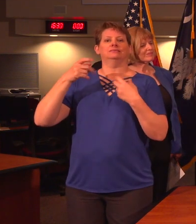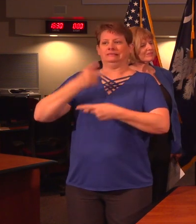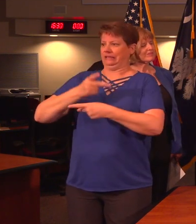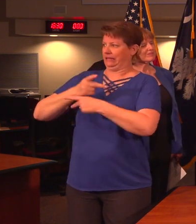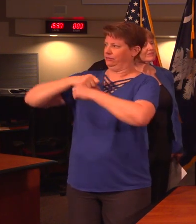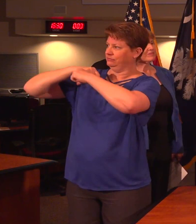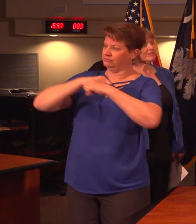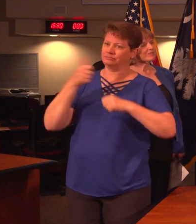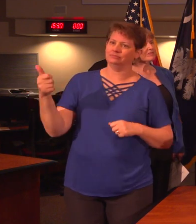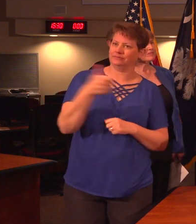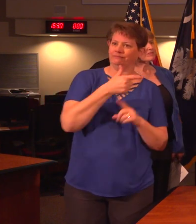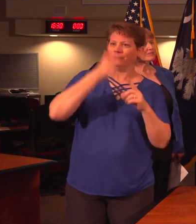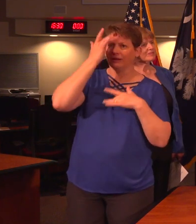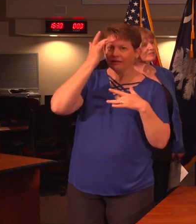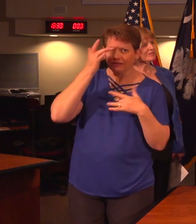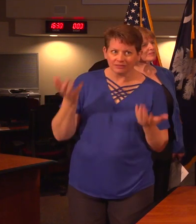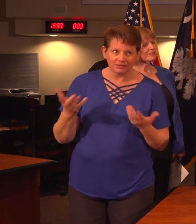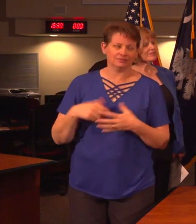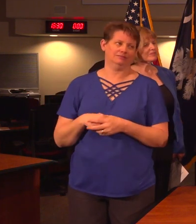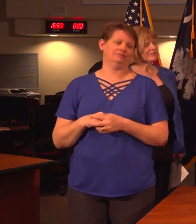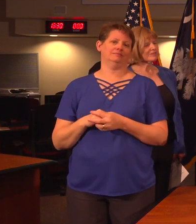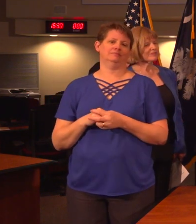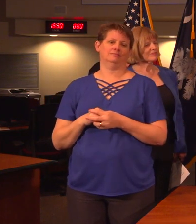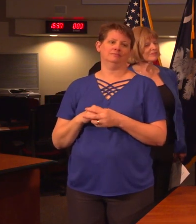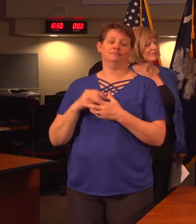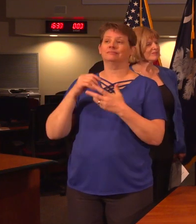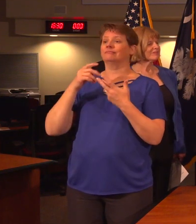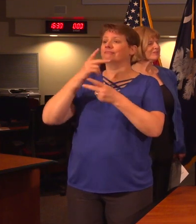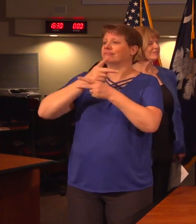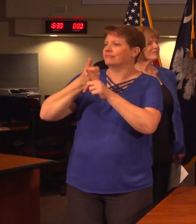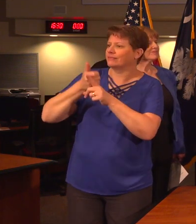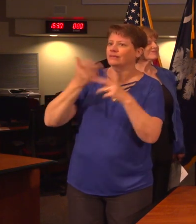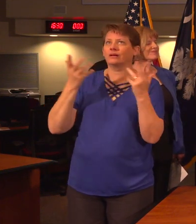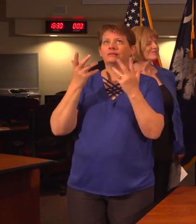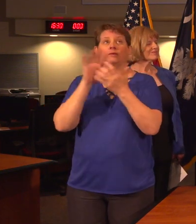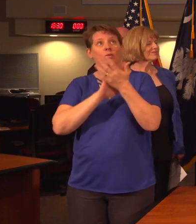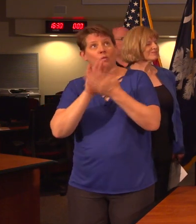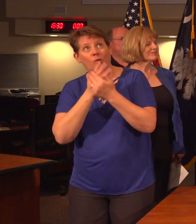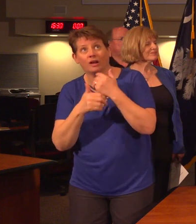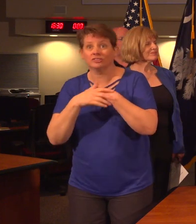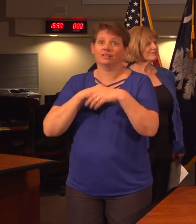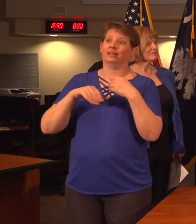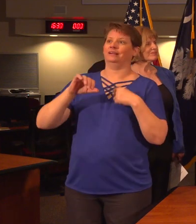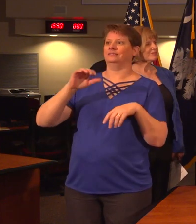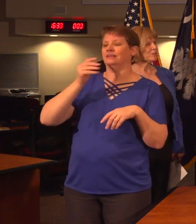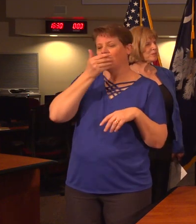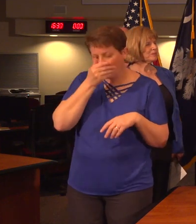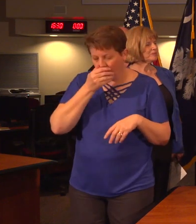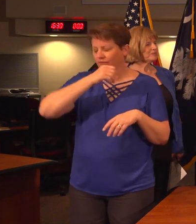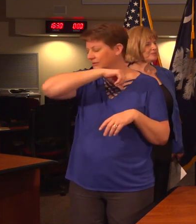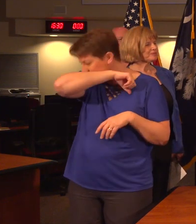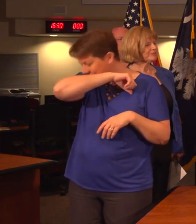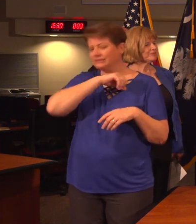safeguard against illness, including practicing good hygiene. That means routinely washing your hands and covering your mouth when you